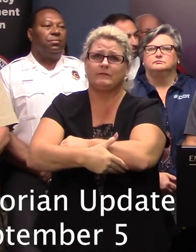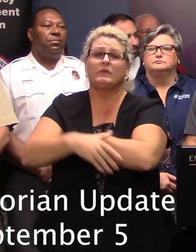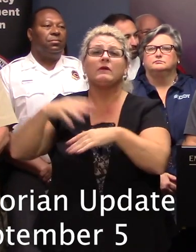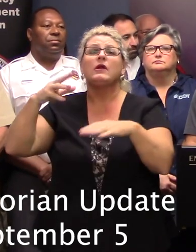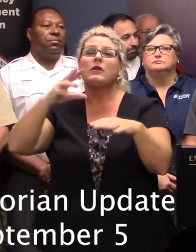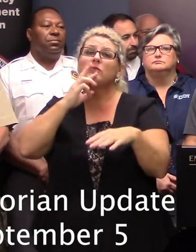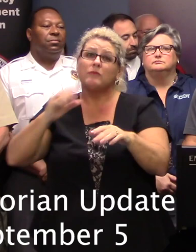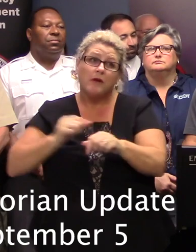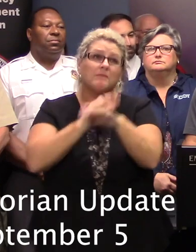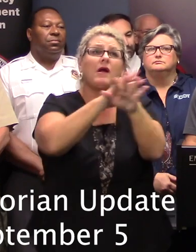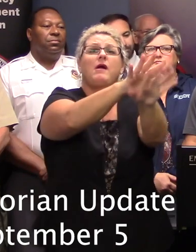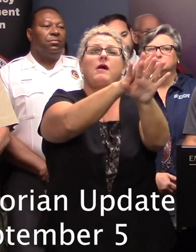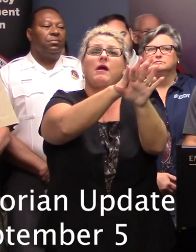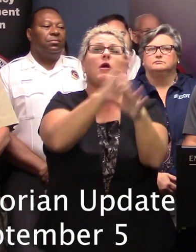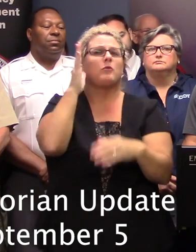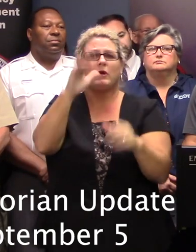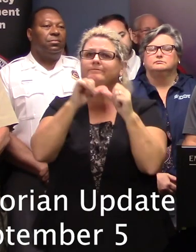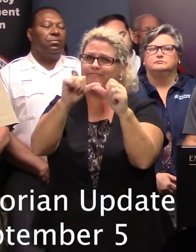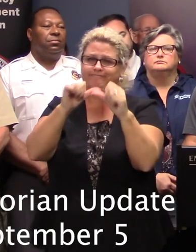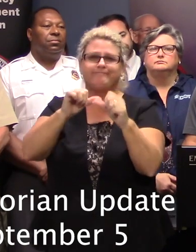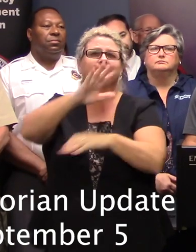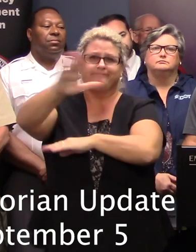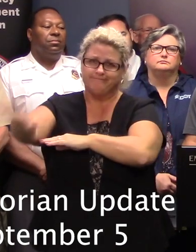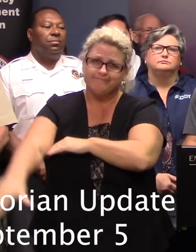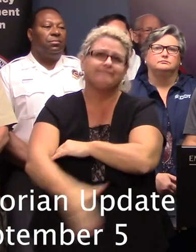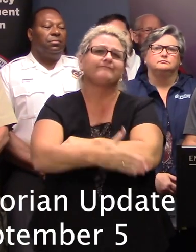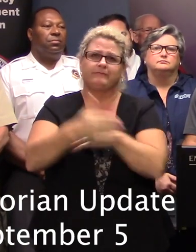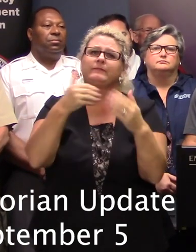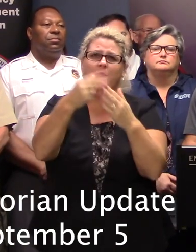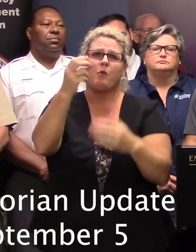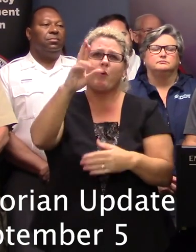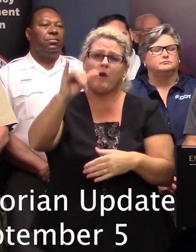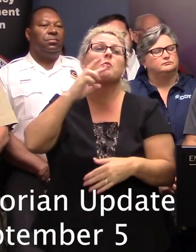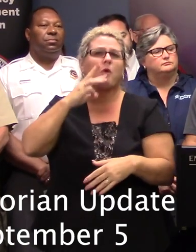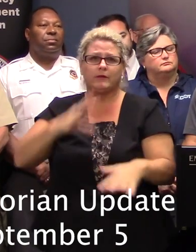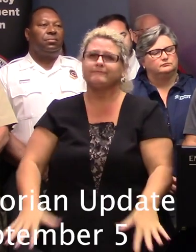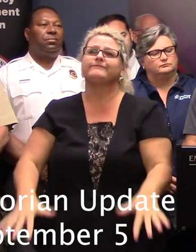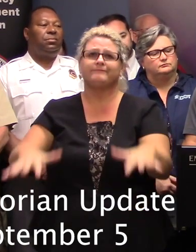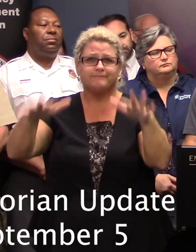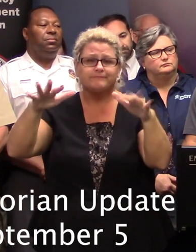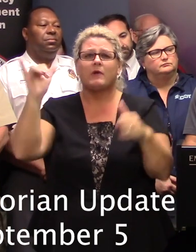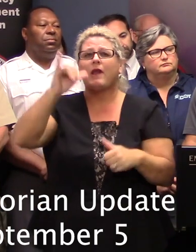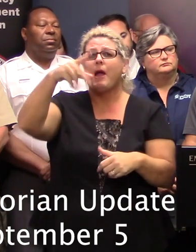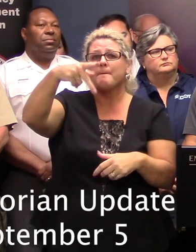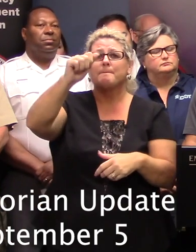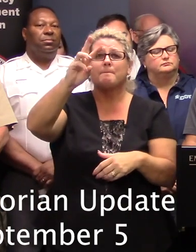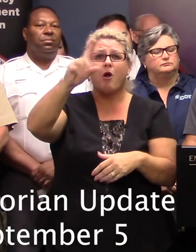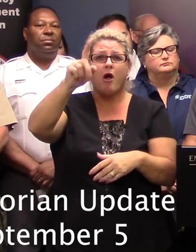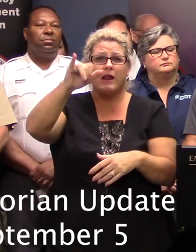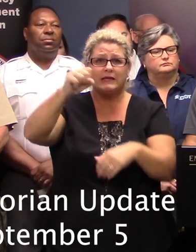along the Georgetown and Horry County coasts. Reports indicate water has been steadily rising in areas such as Pawleys Island,